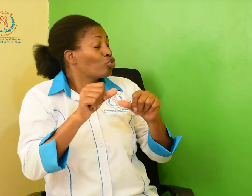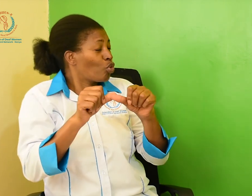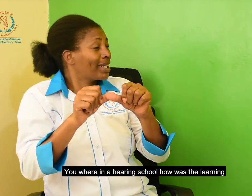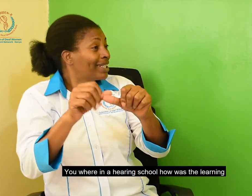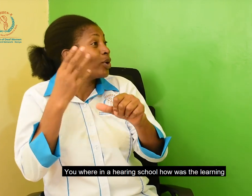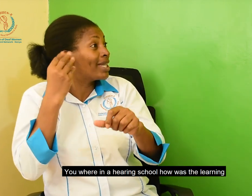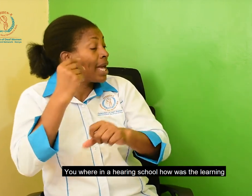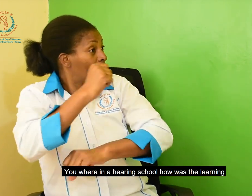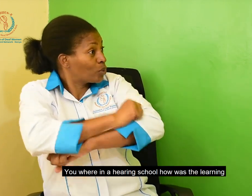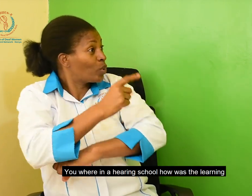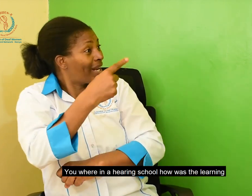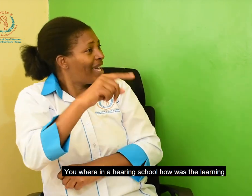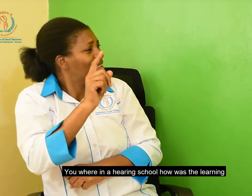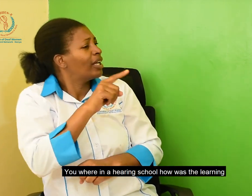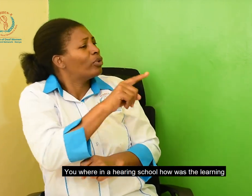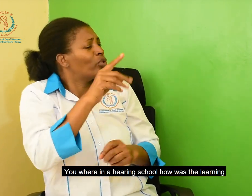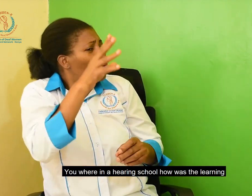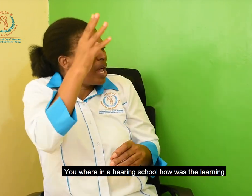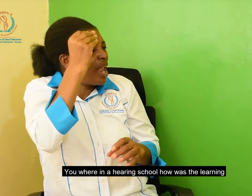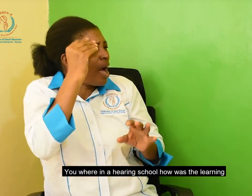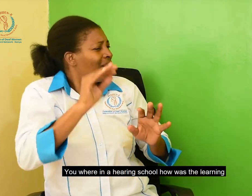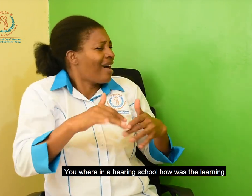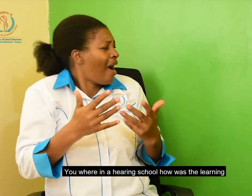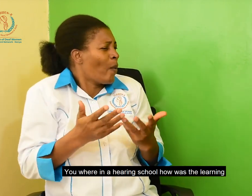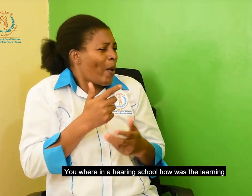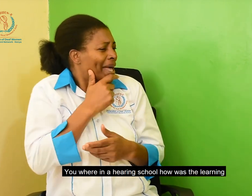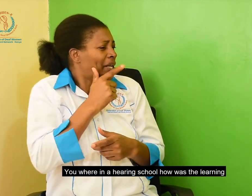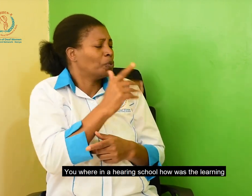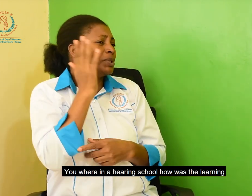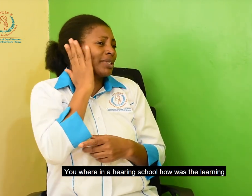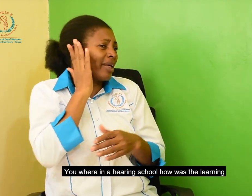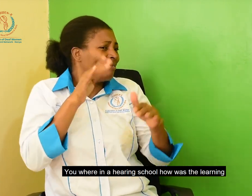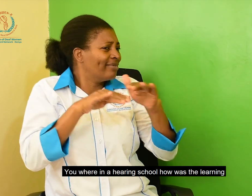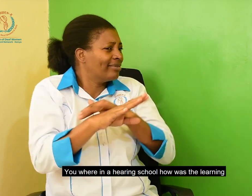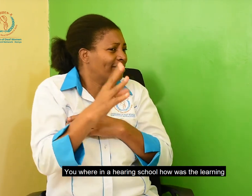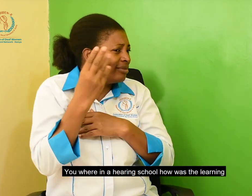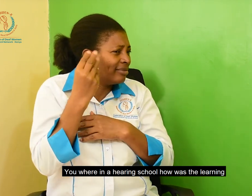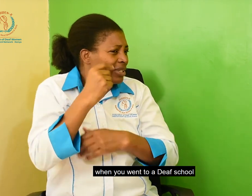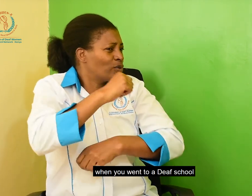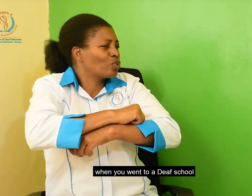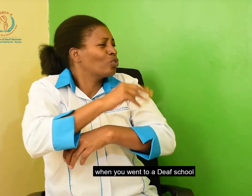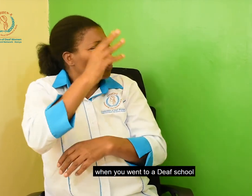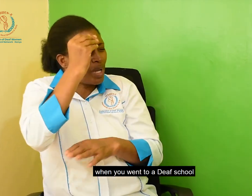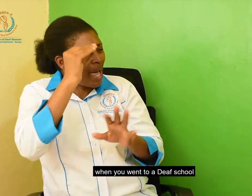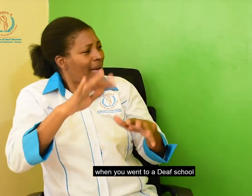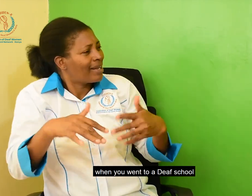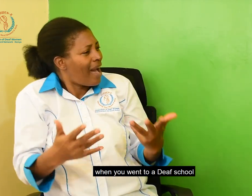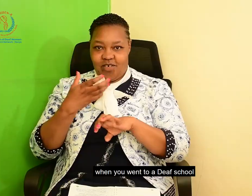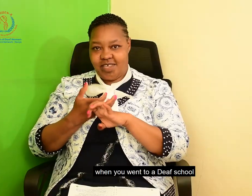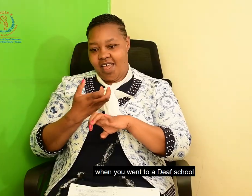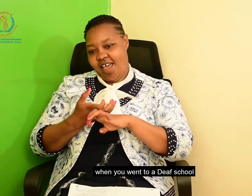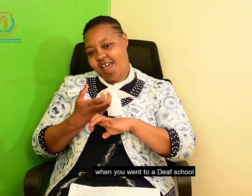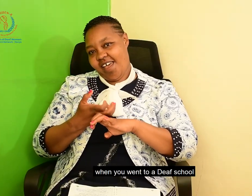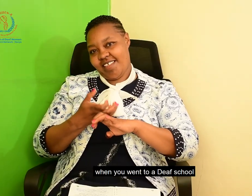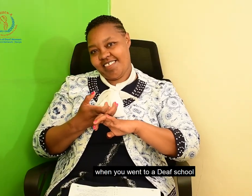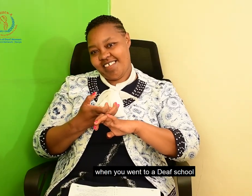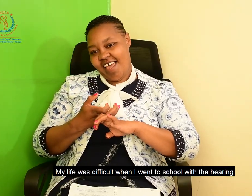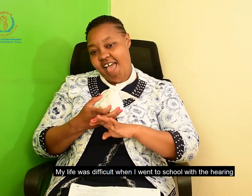You were in a hearing school, right? How was the learning, the time that you changed and went to a deaf school? Oh,